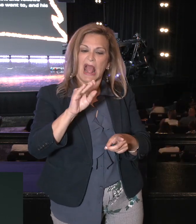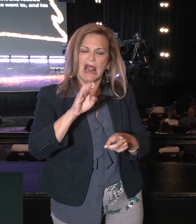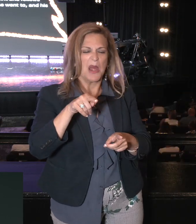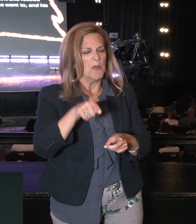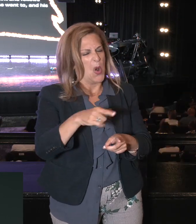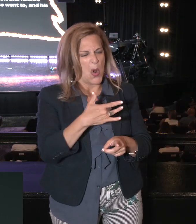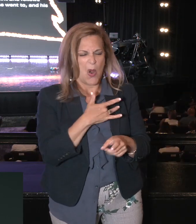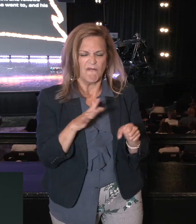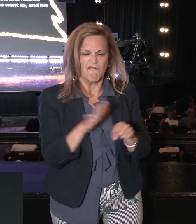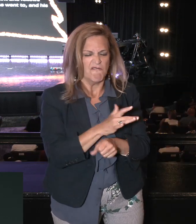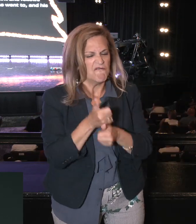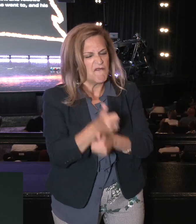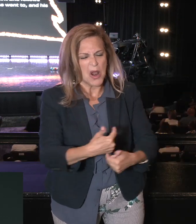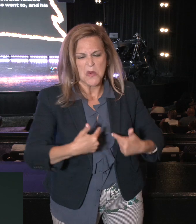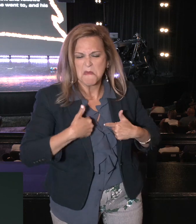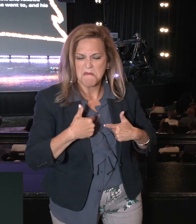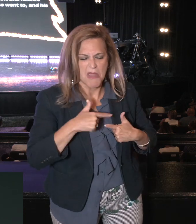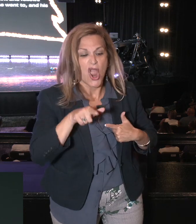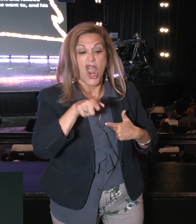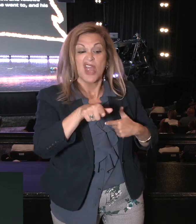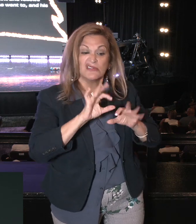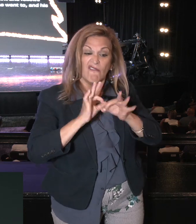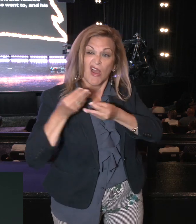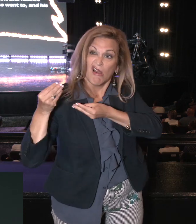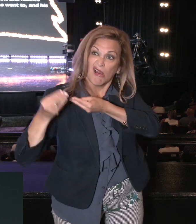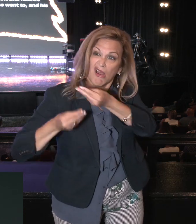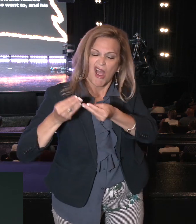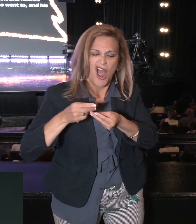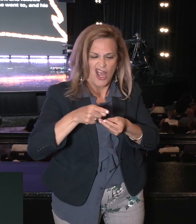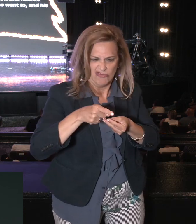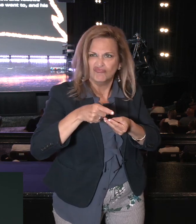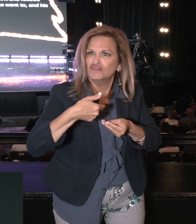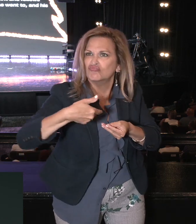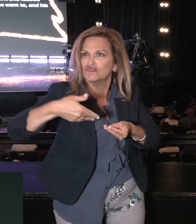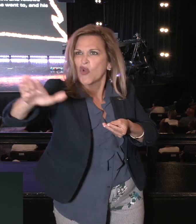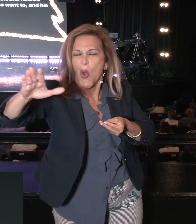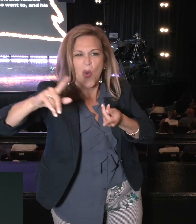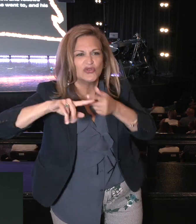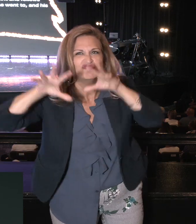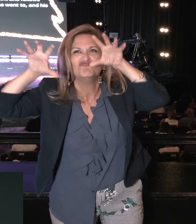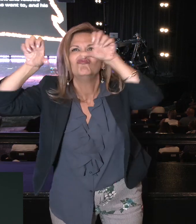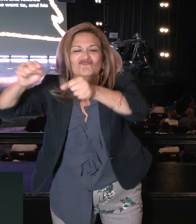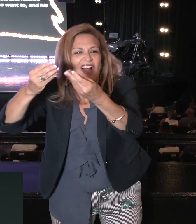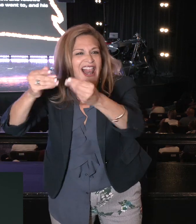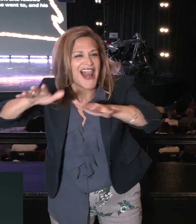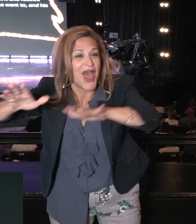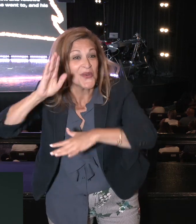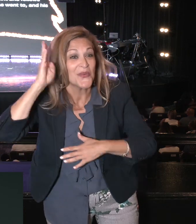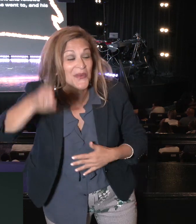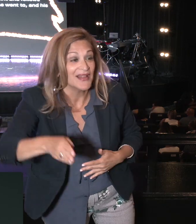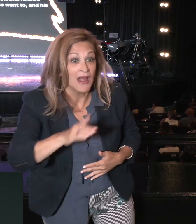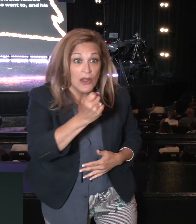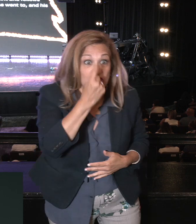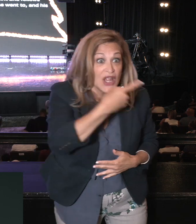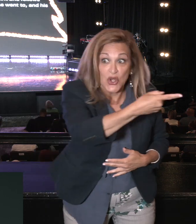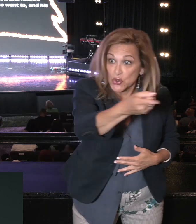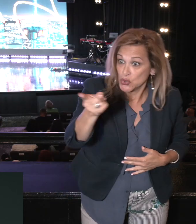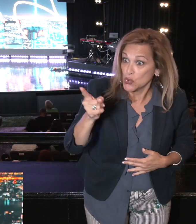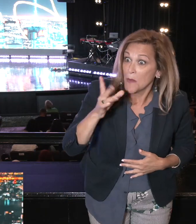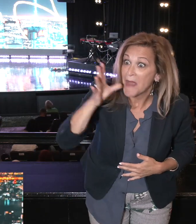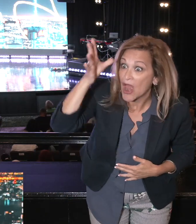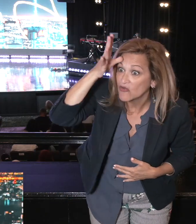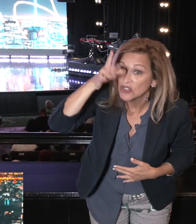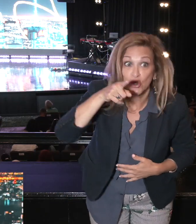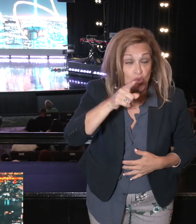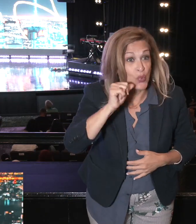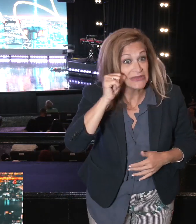into the land he went, and his descendants, his children, his offspring will inherit it. When we follow God, parents, adults,